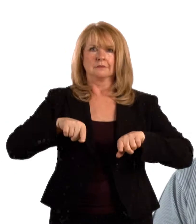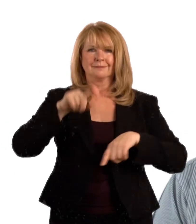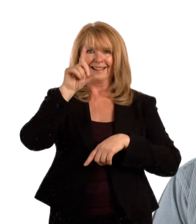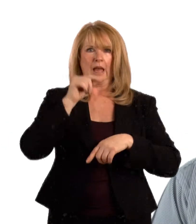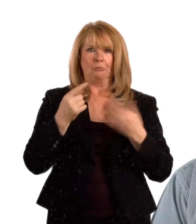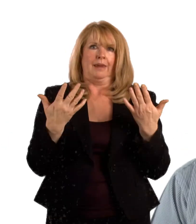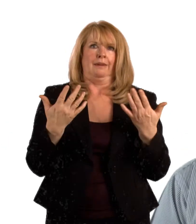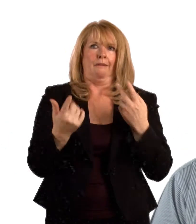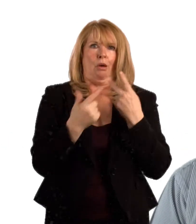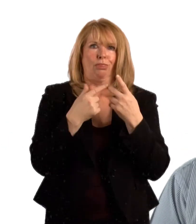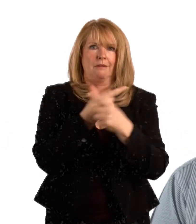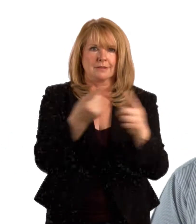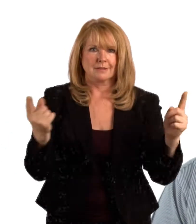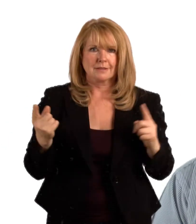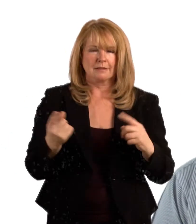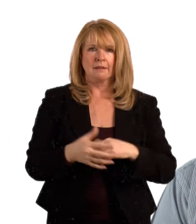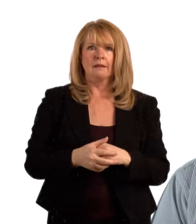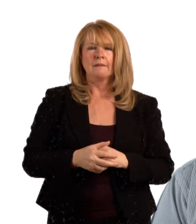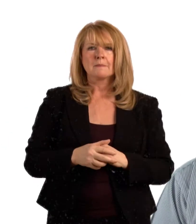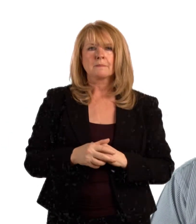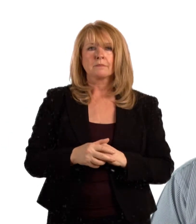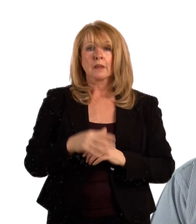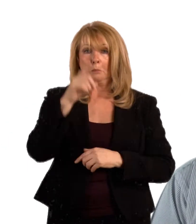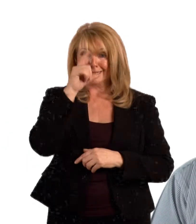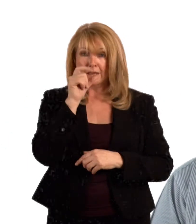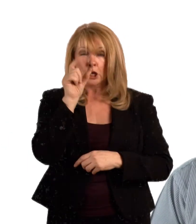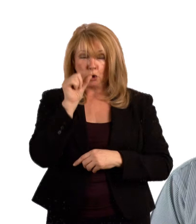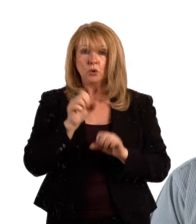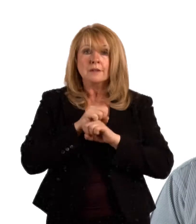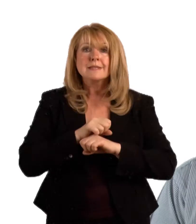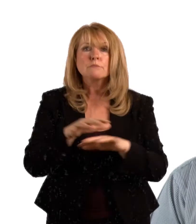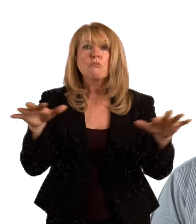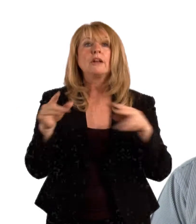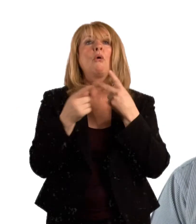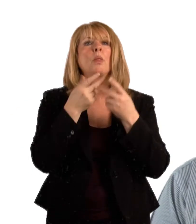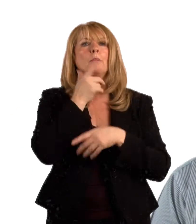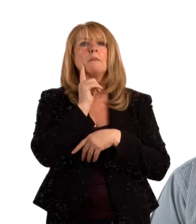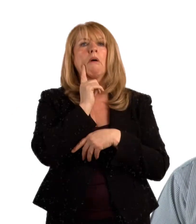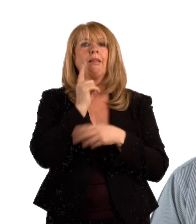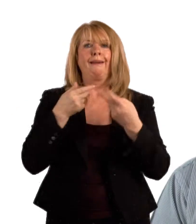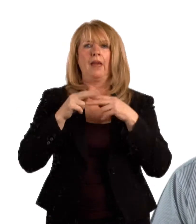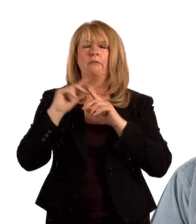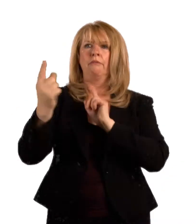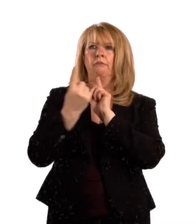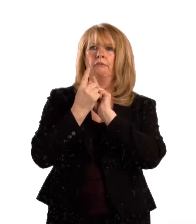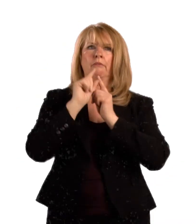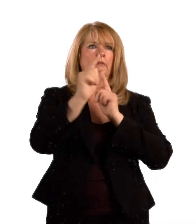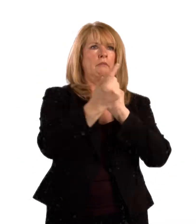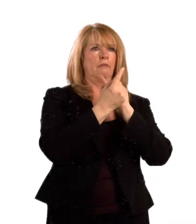They have the potential to spread and could infect people in close contact with you. For example, members of your family.